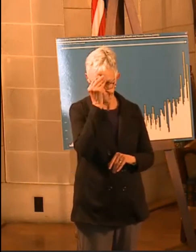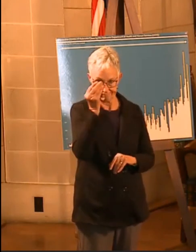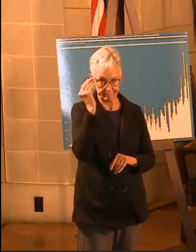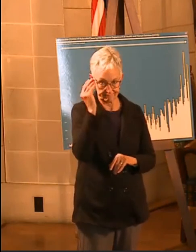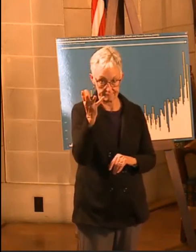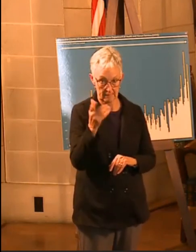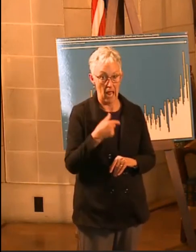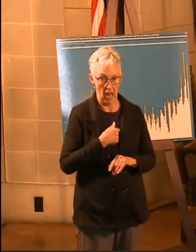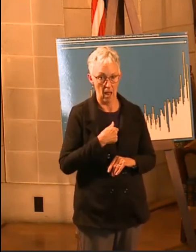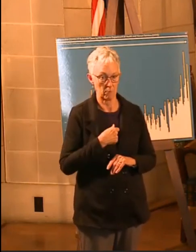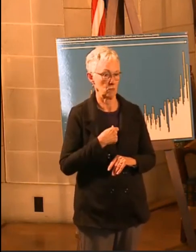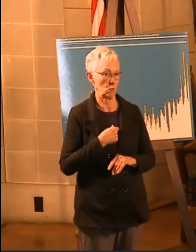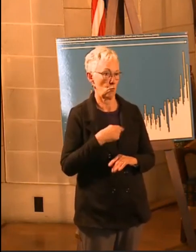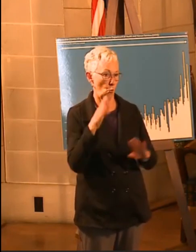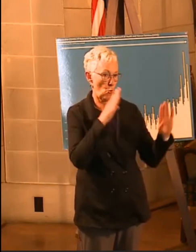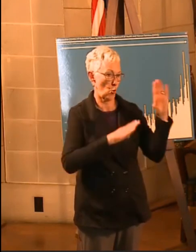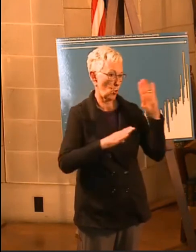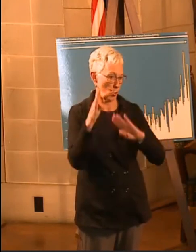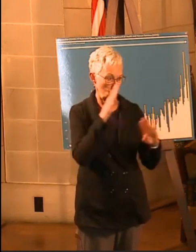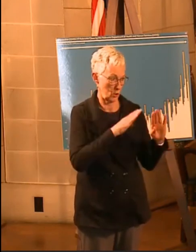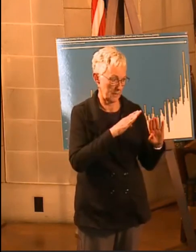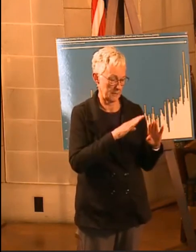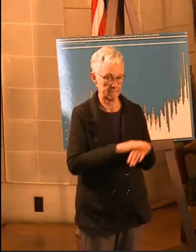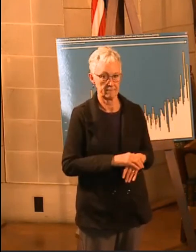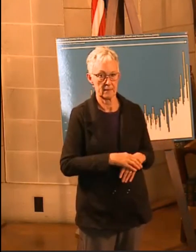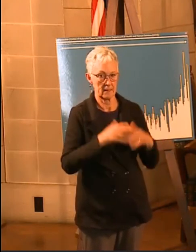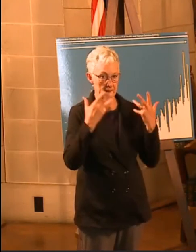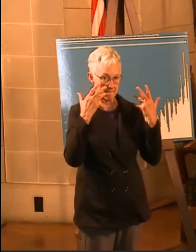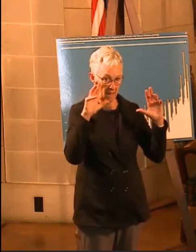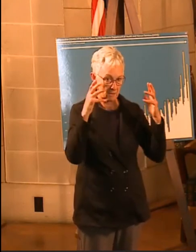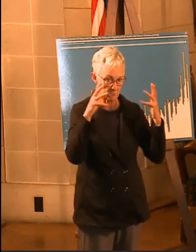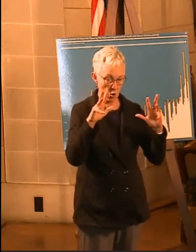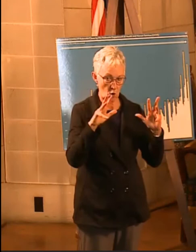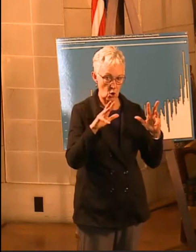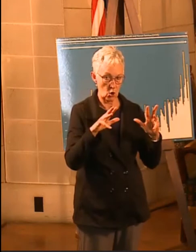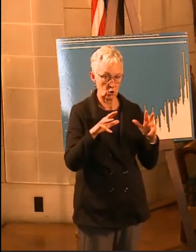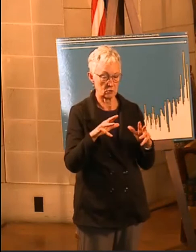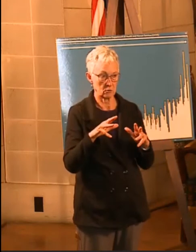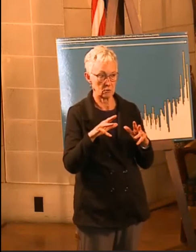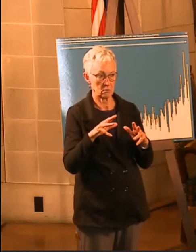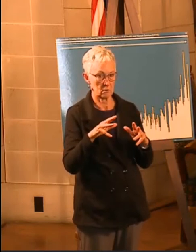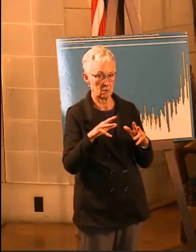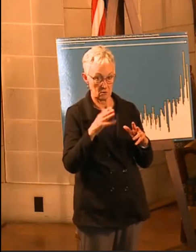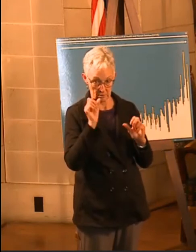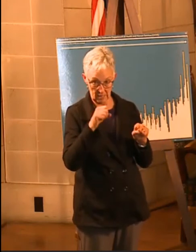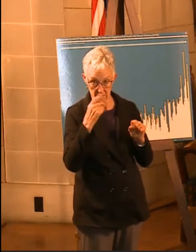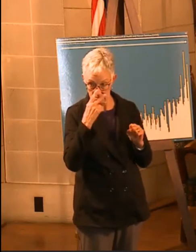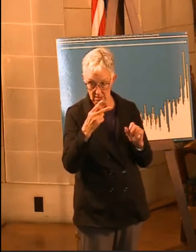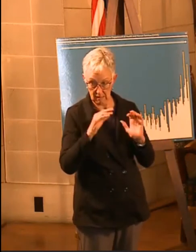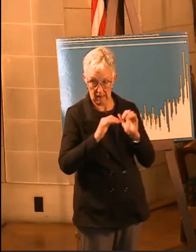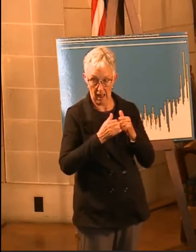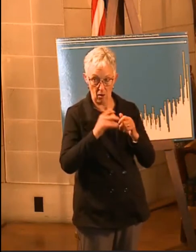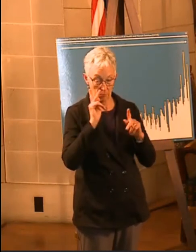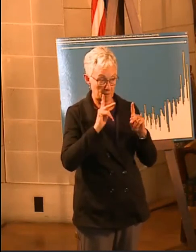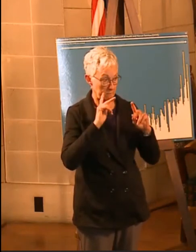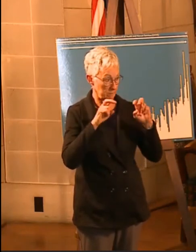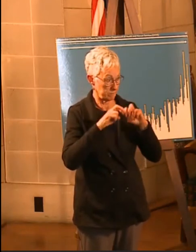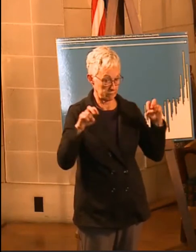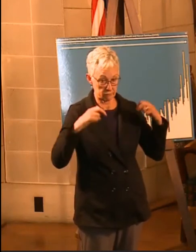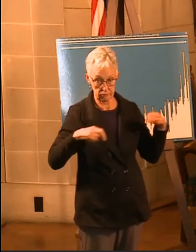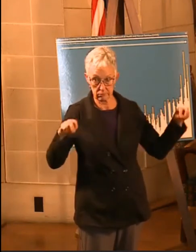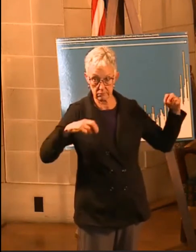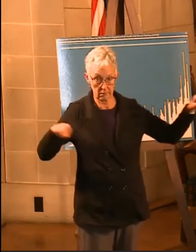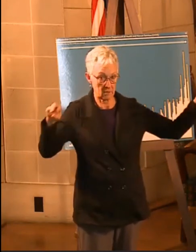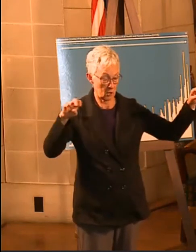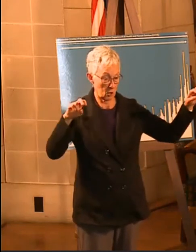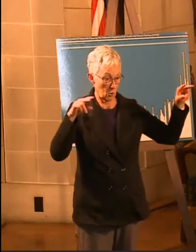the winter sports season. Basketball gyms and everyone who's been in basketball gyms see how they fill up. I think this new directed health measure is